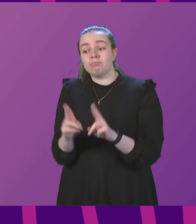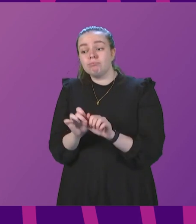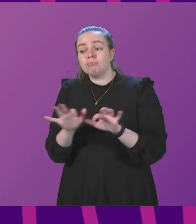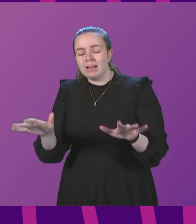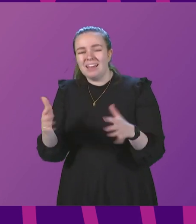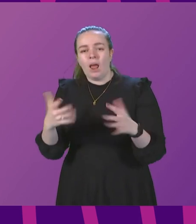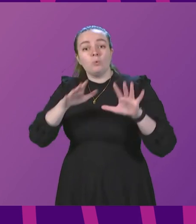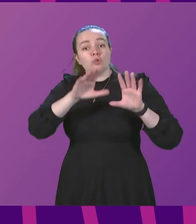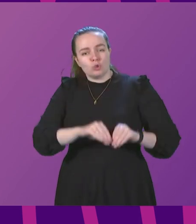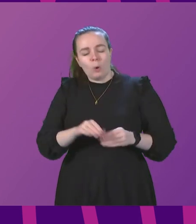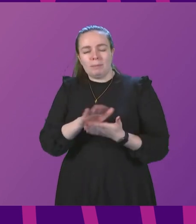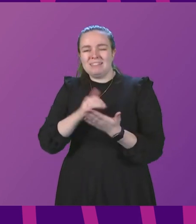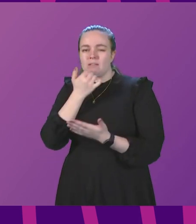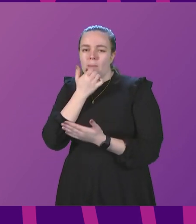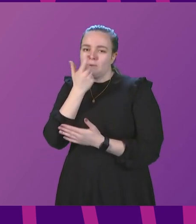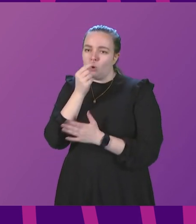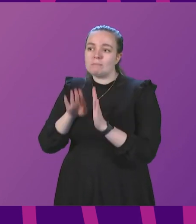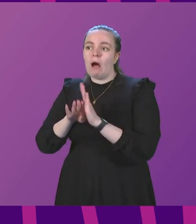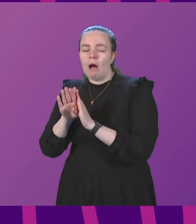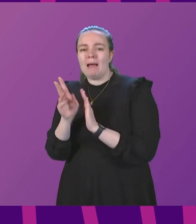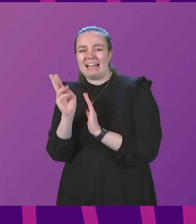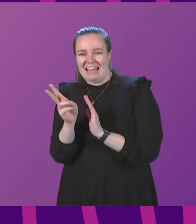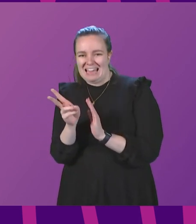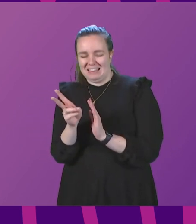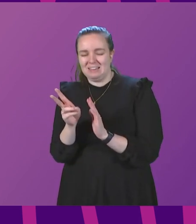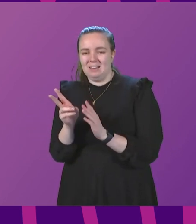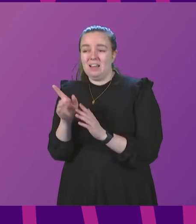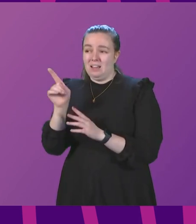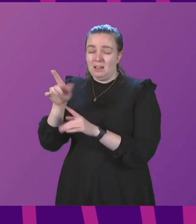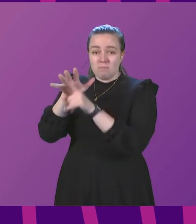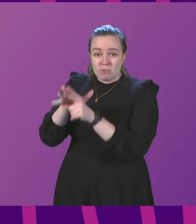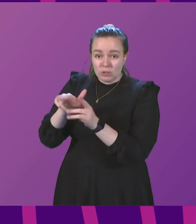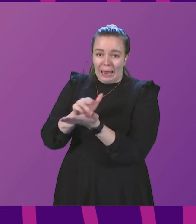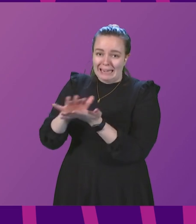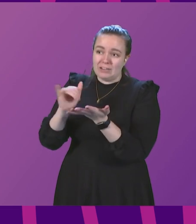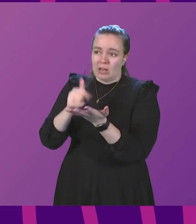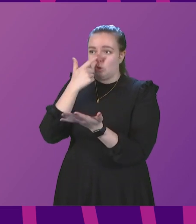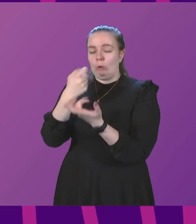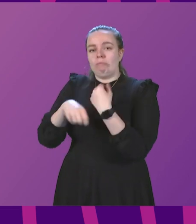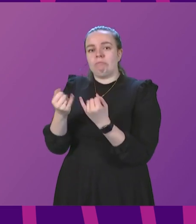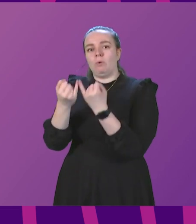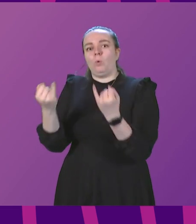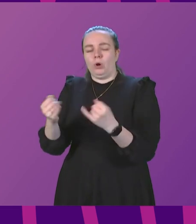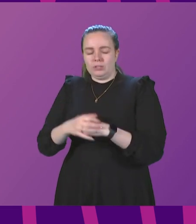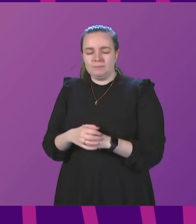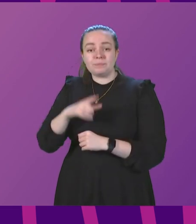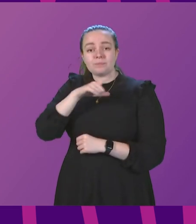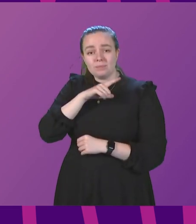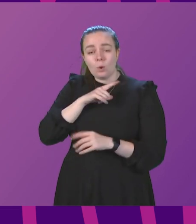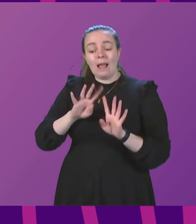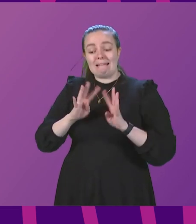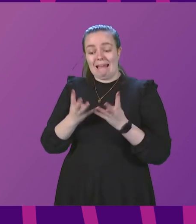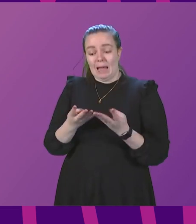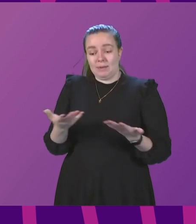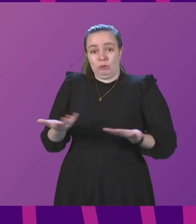lifted, cases may start to rise again, exacerbating the already significant pressure on the NHS. This is why Cabinet took the